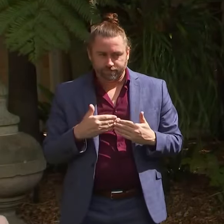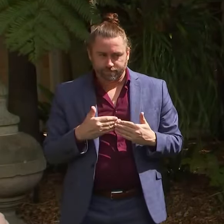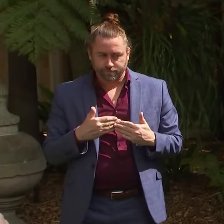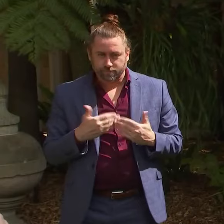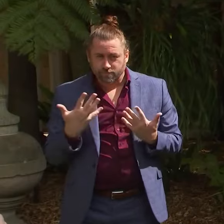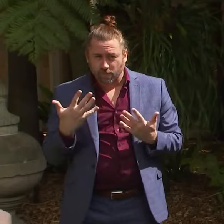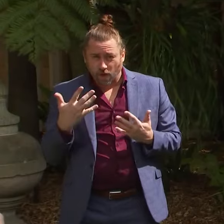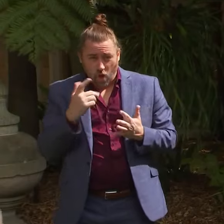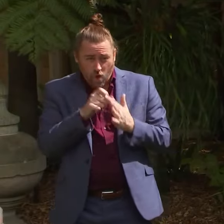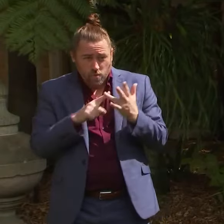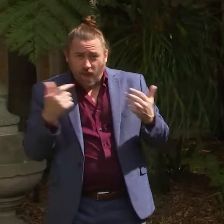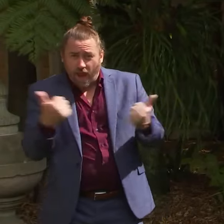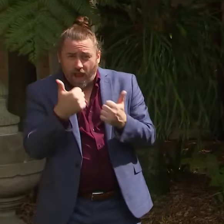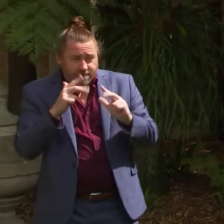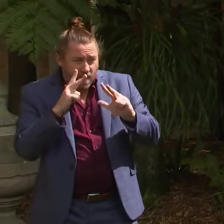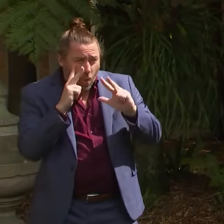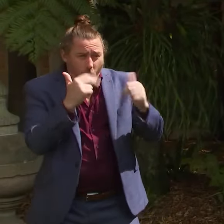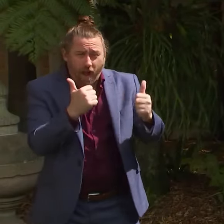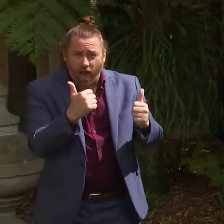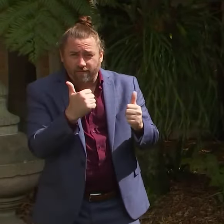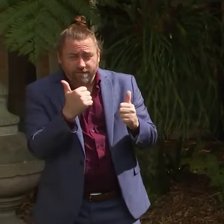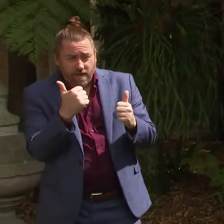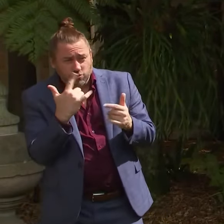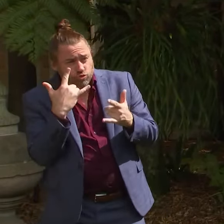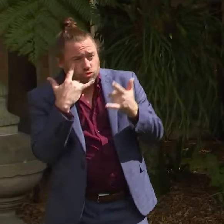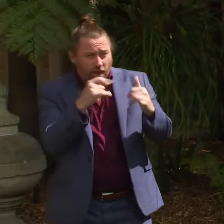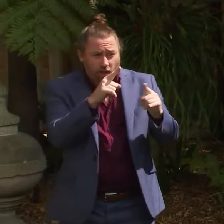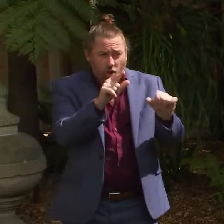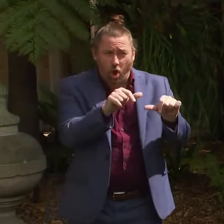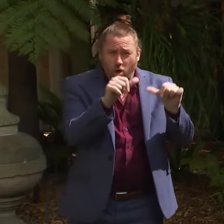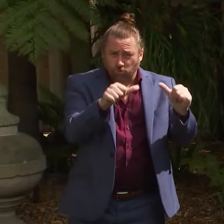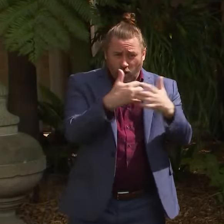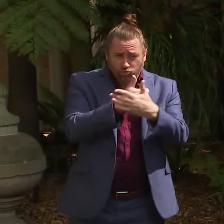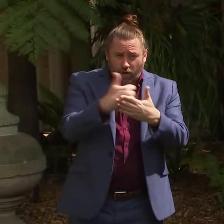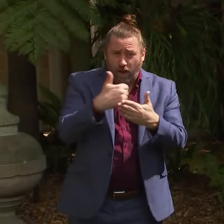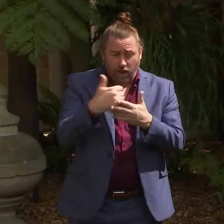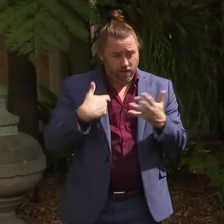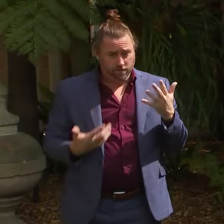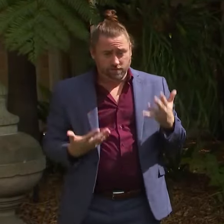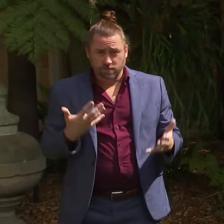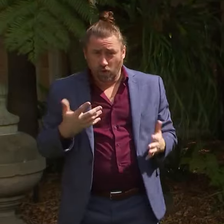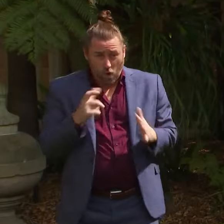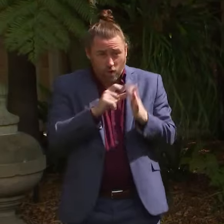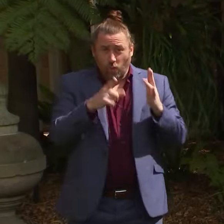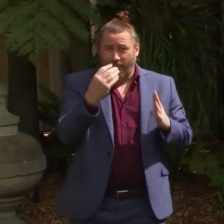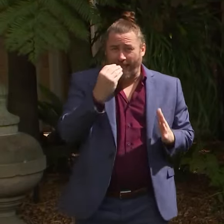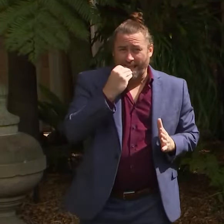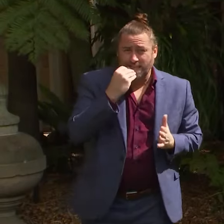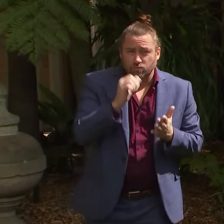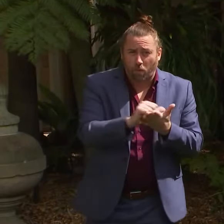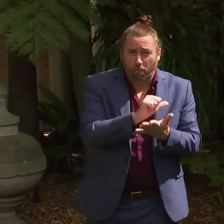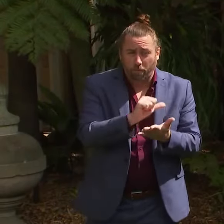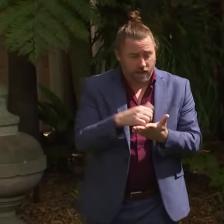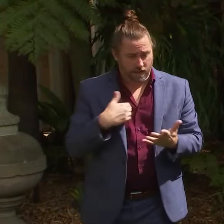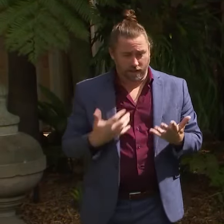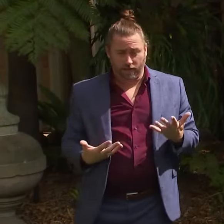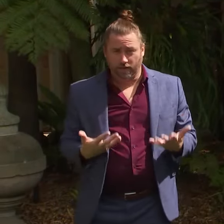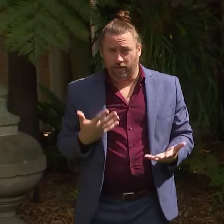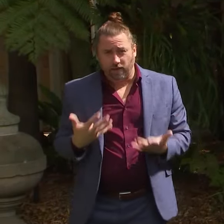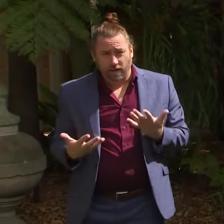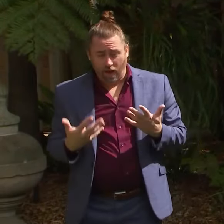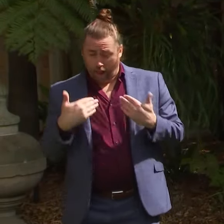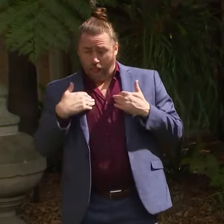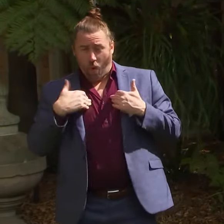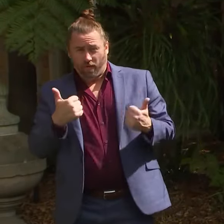uh, cared for and checked on, uh, that they are having healthy, good quality meals prepared for